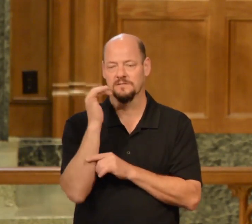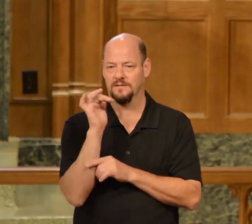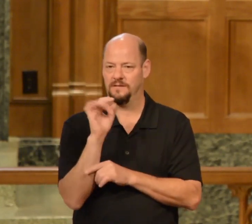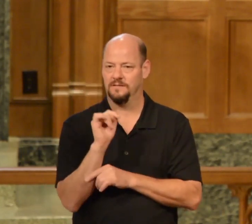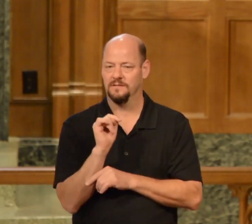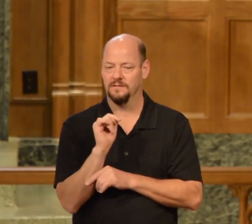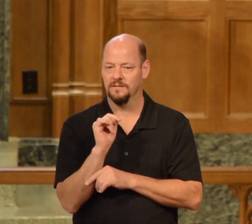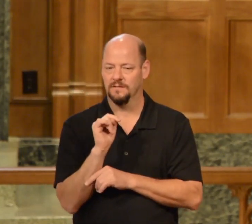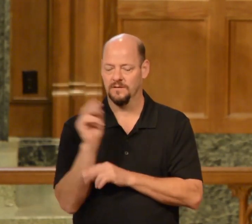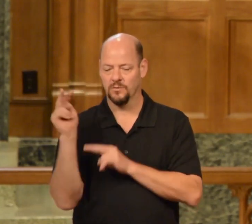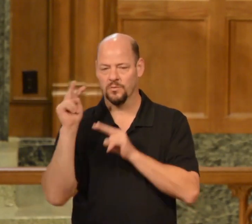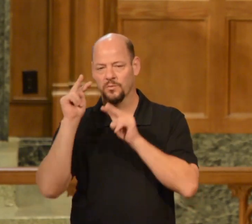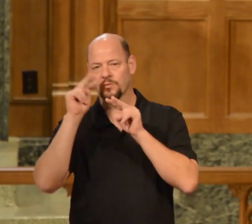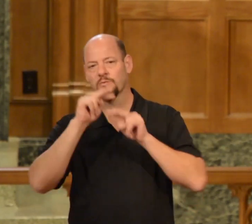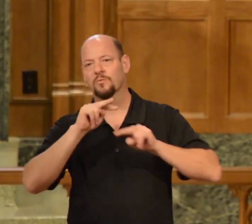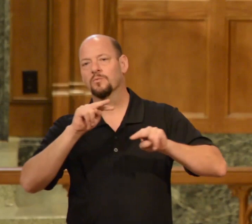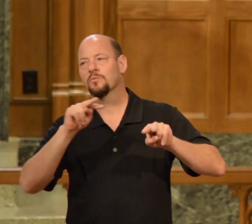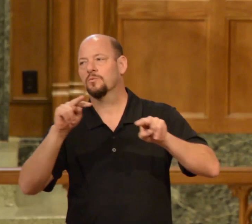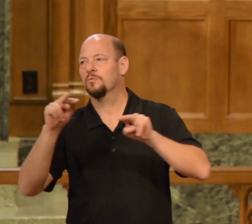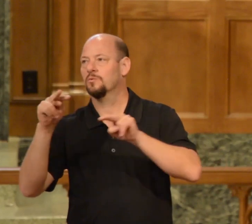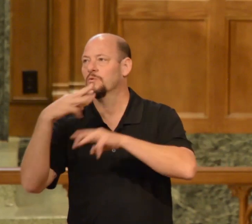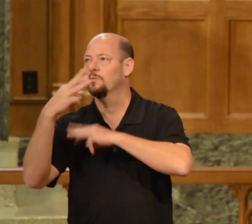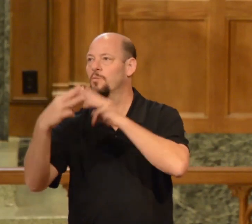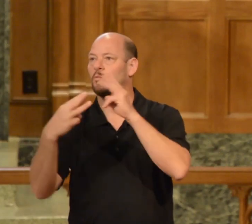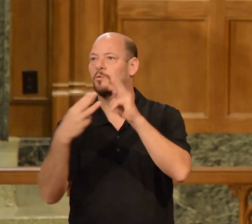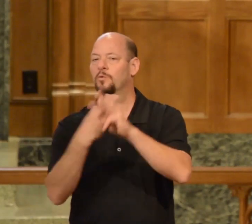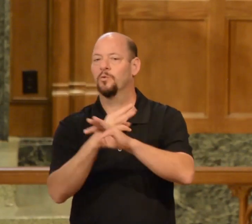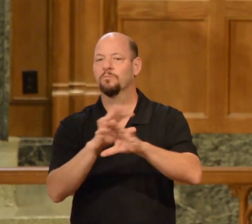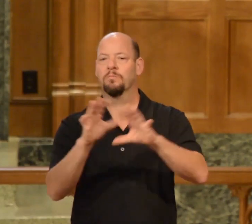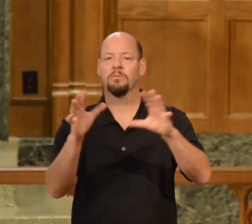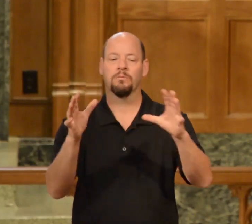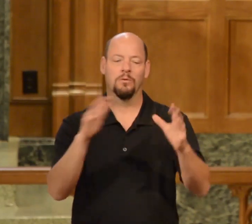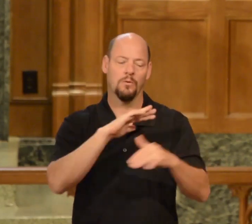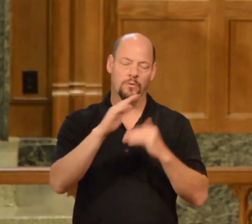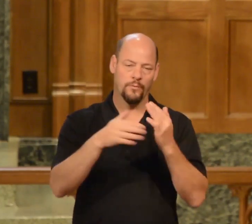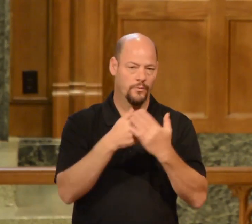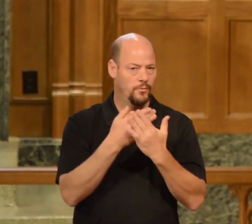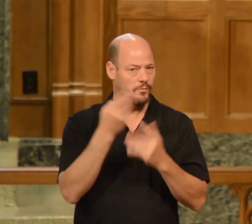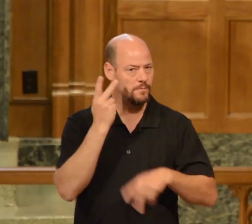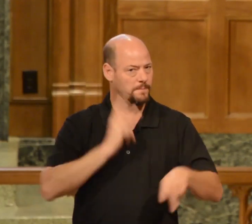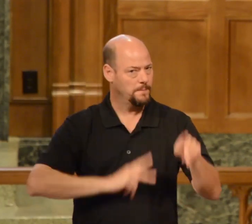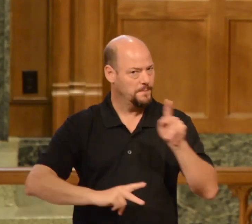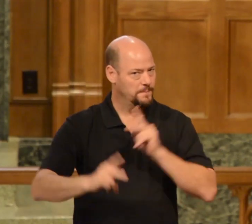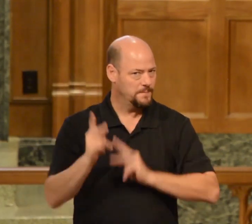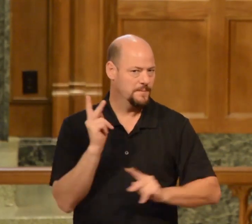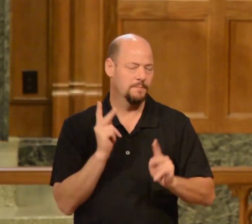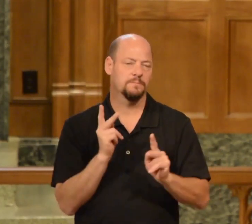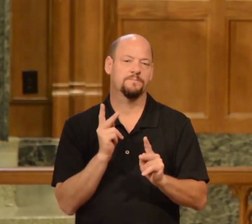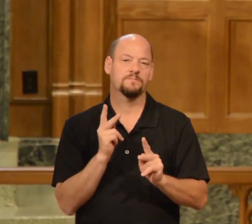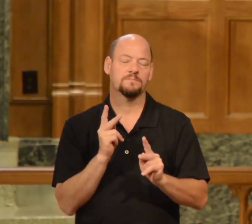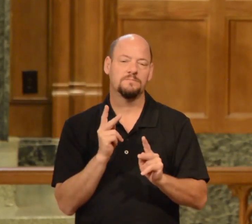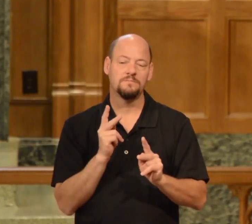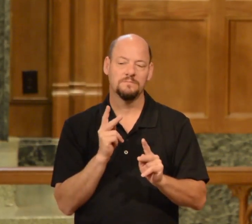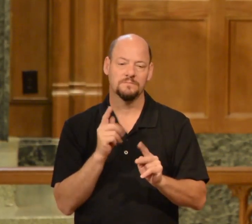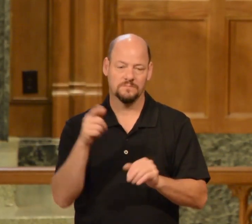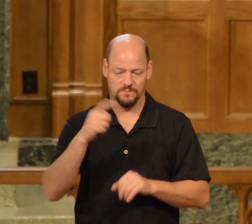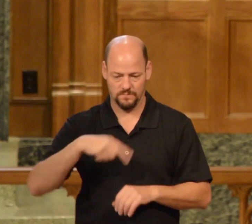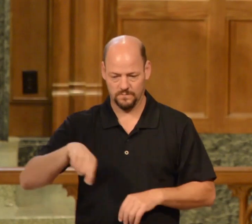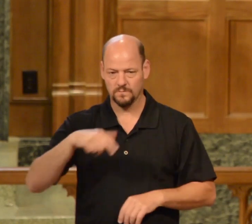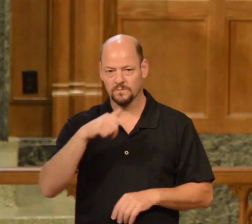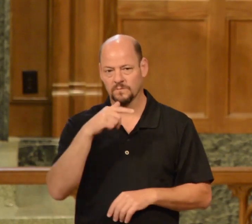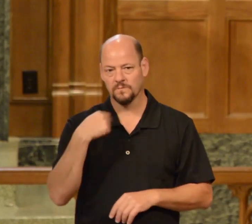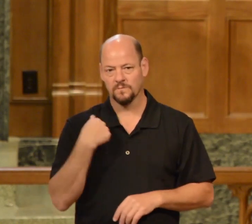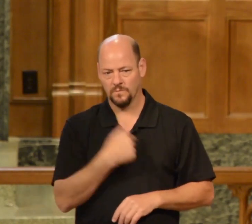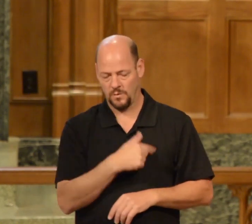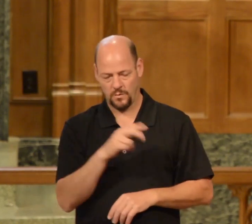to look out at the world and all the people in it those who we would normally see